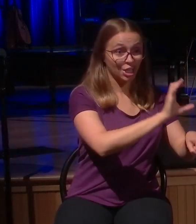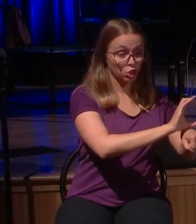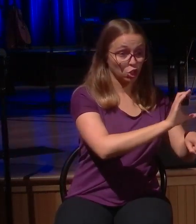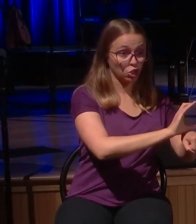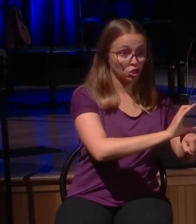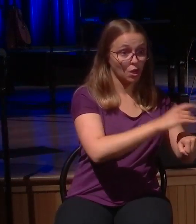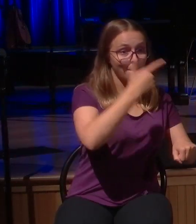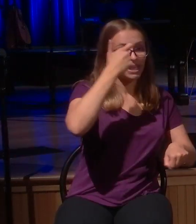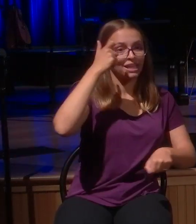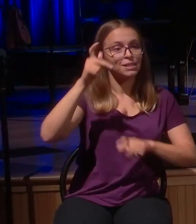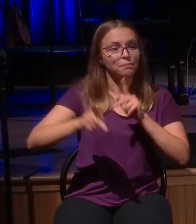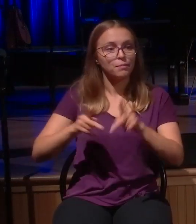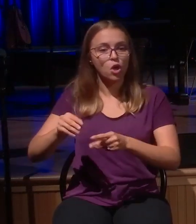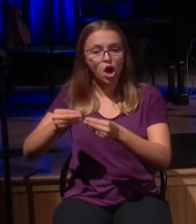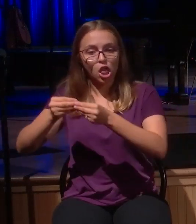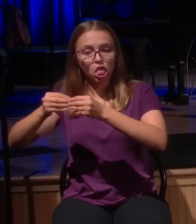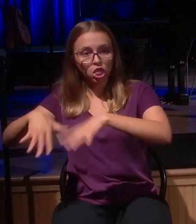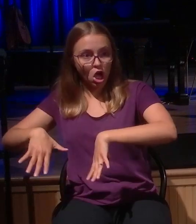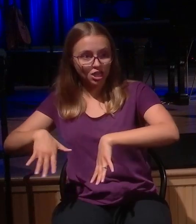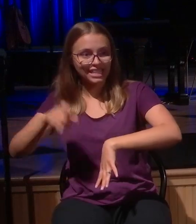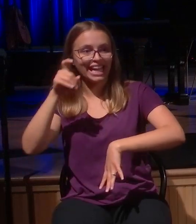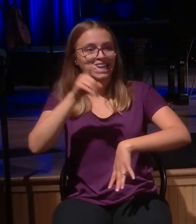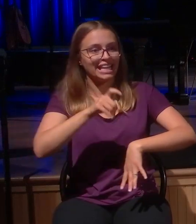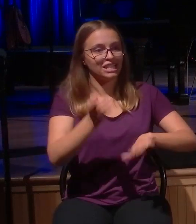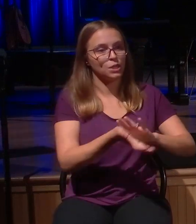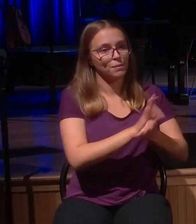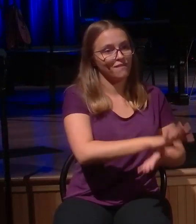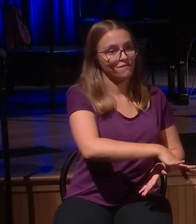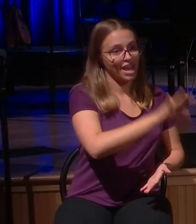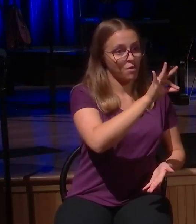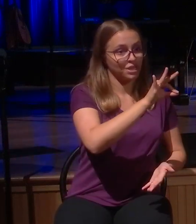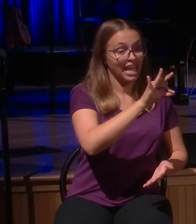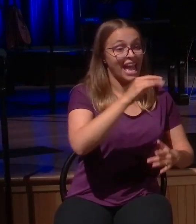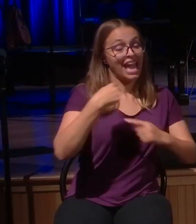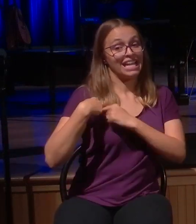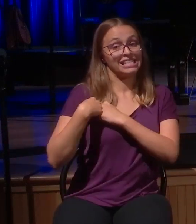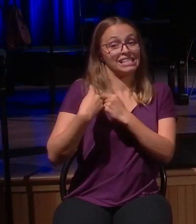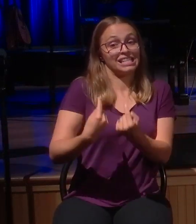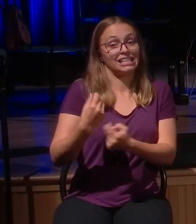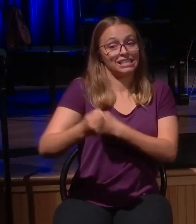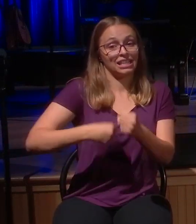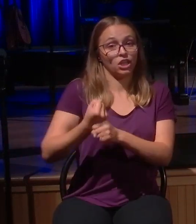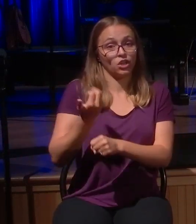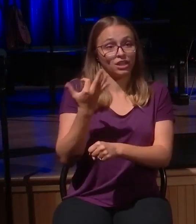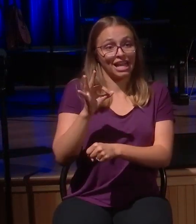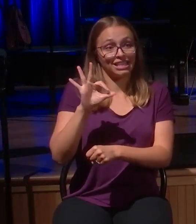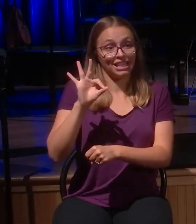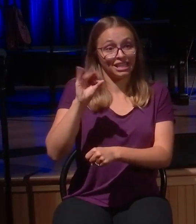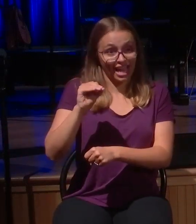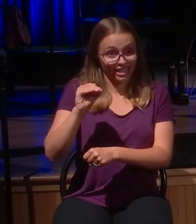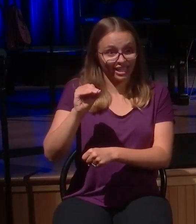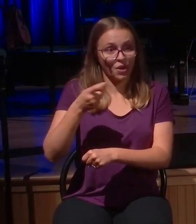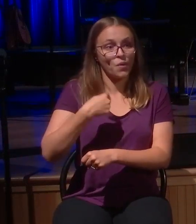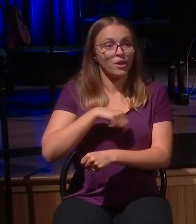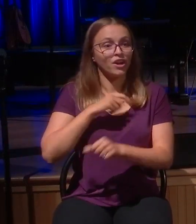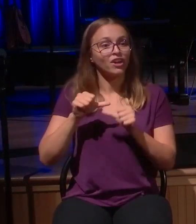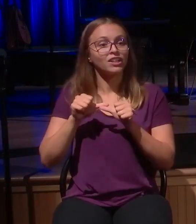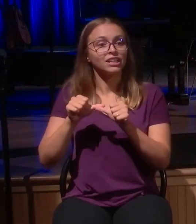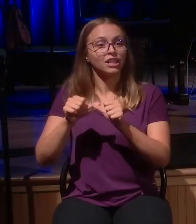need to be found. And since 1990, this is what has caused us to celebrate and rejoice every time that a mess has walked through these